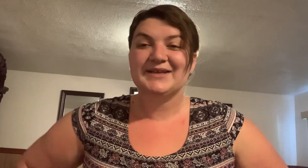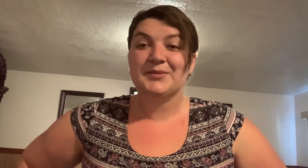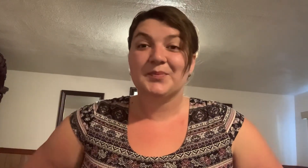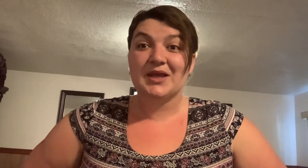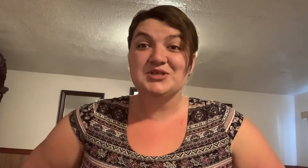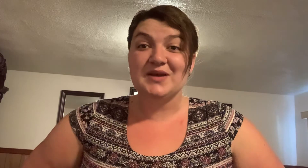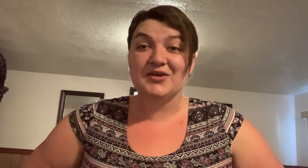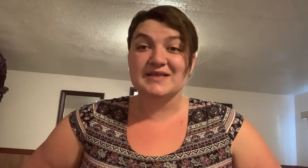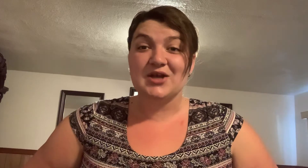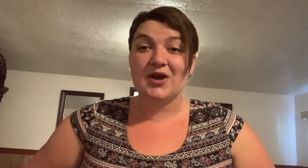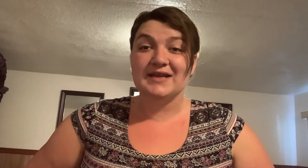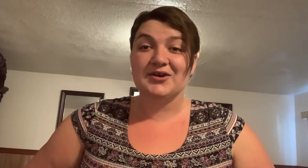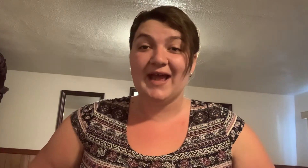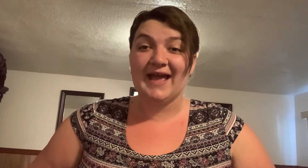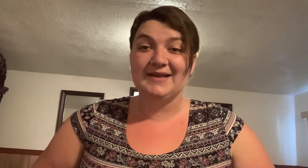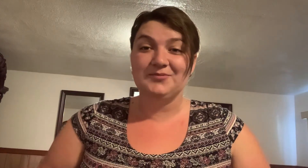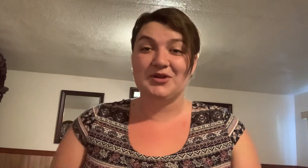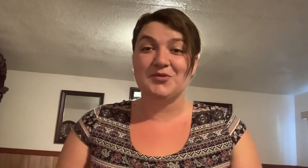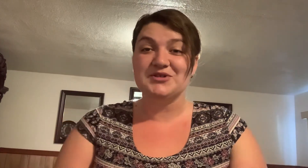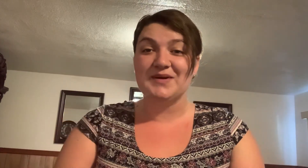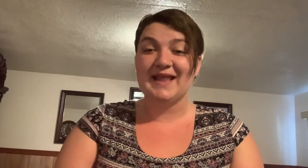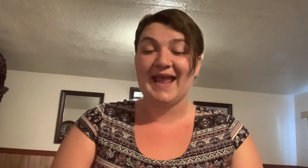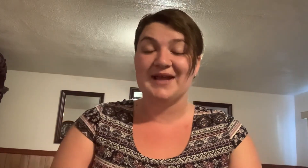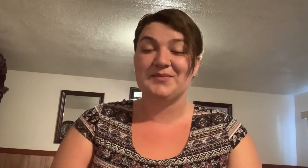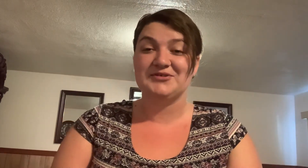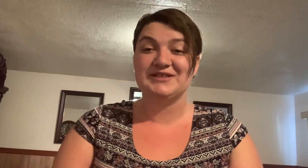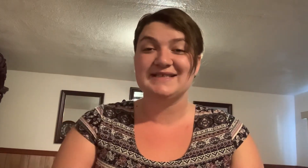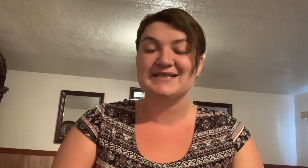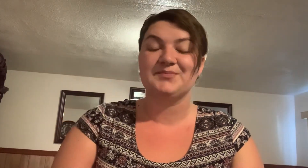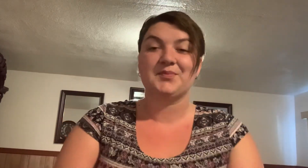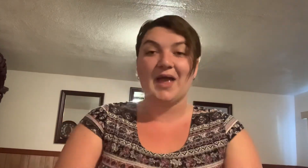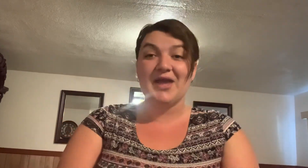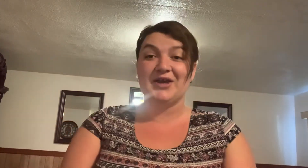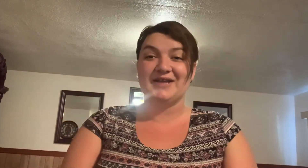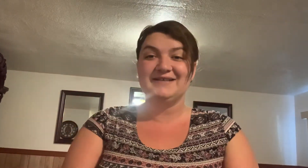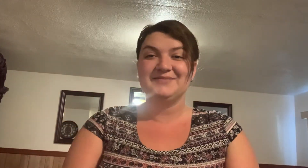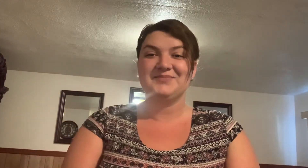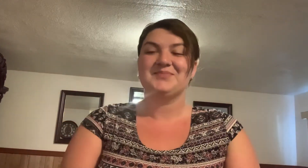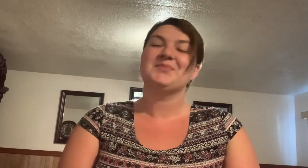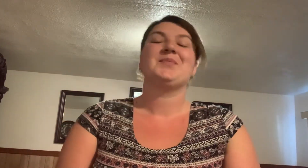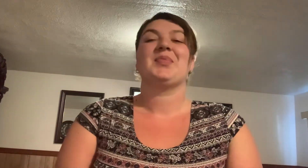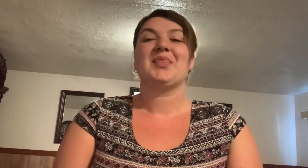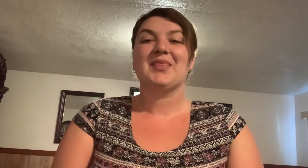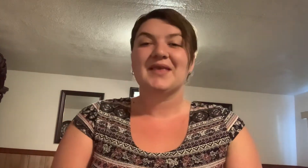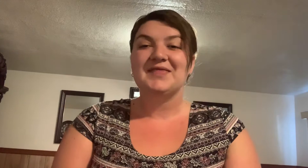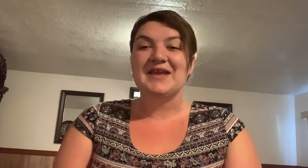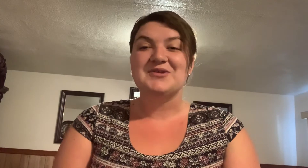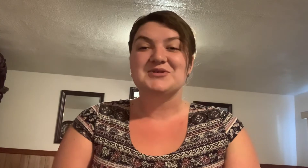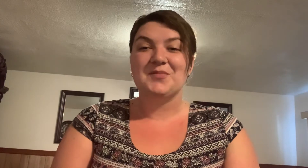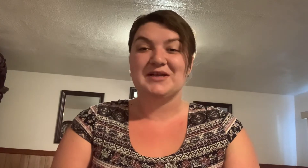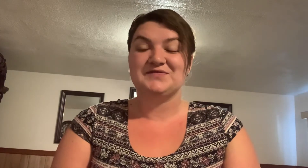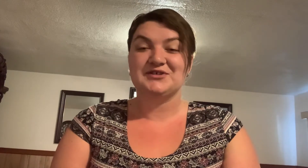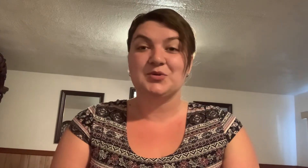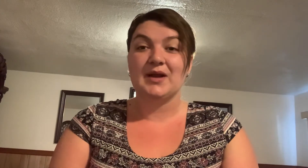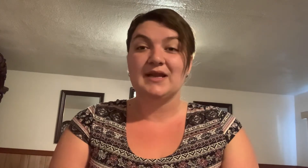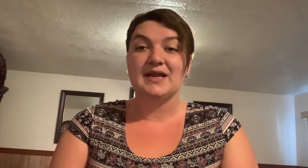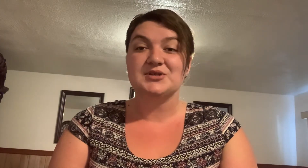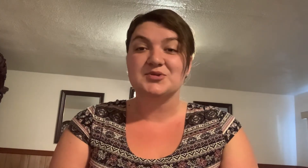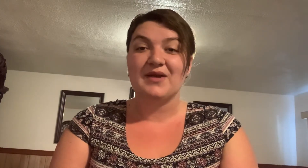Could you hear the song in your head when you were doing the hand motions? I could. Thank you so much for joining Nature's Way